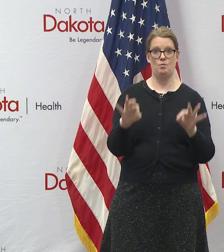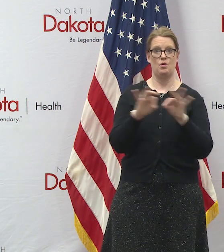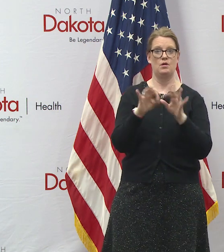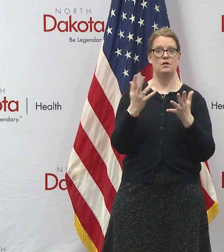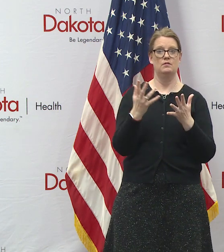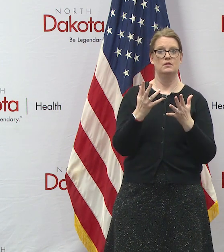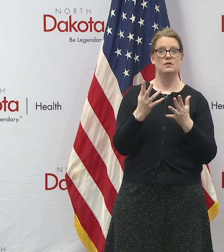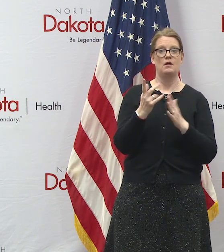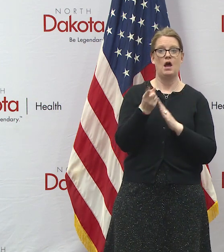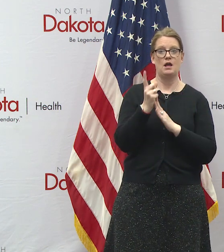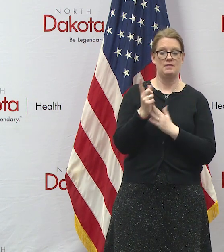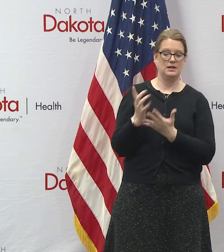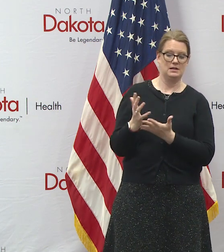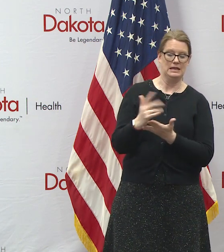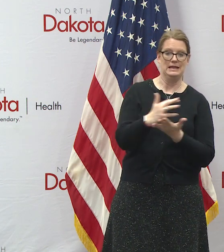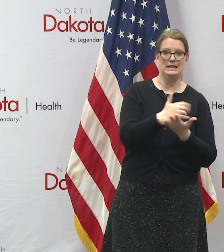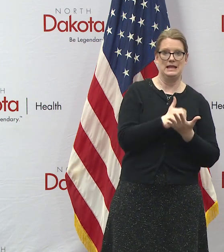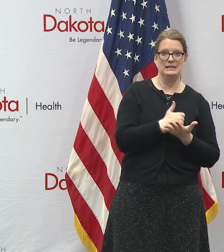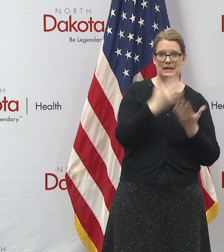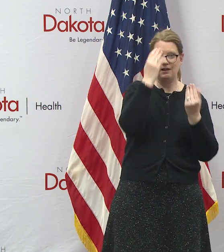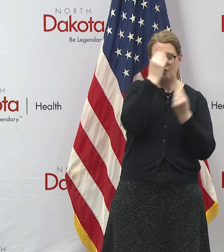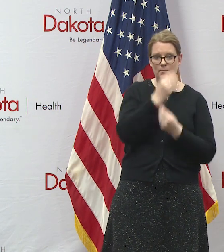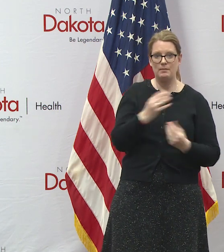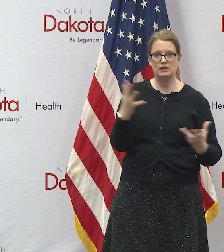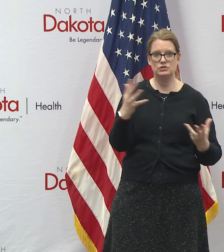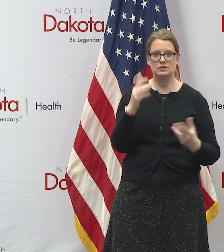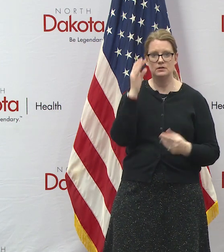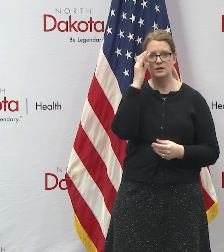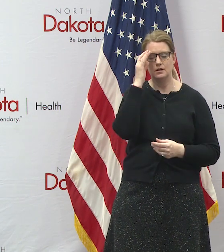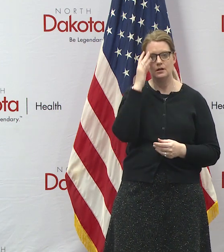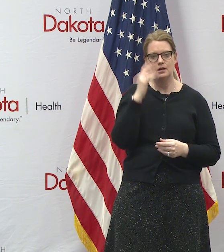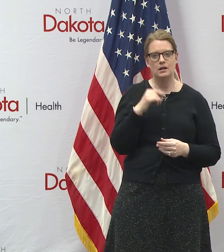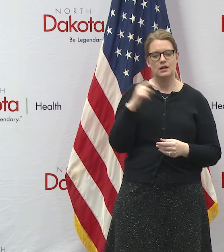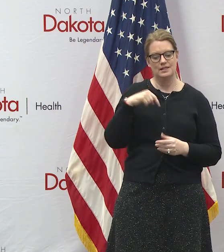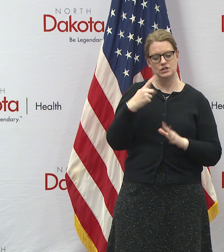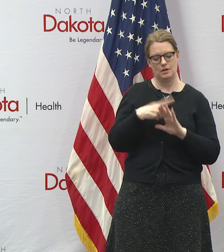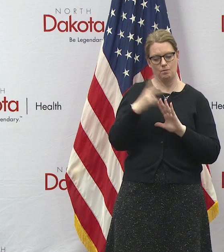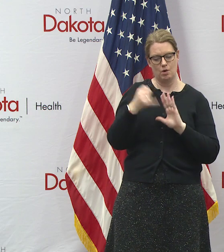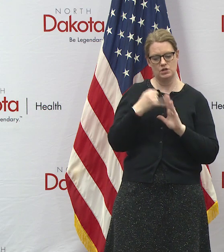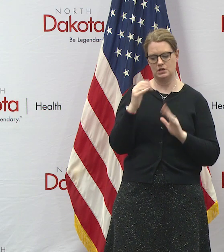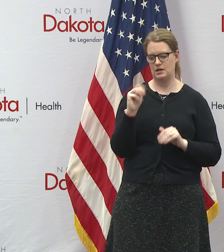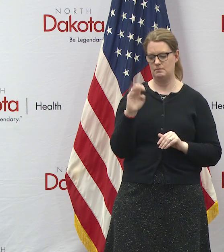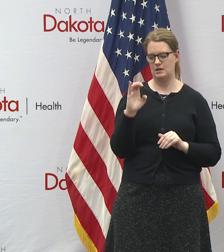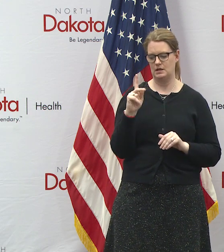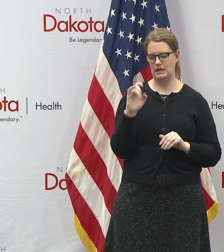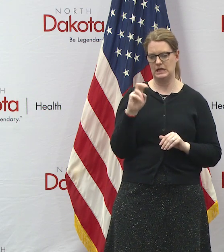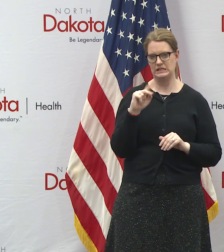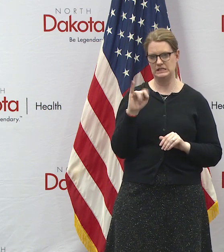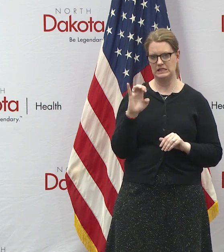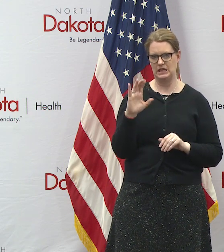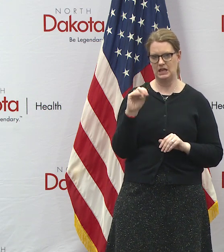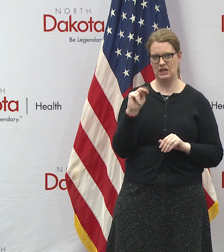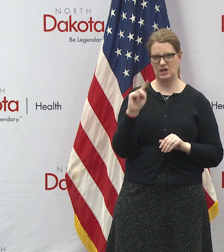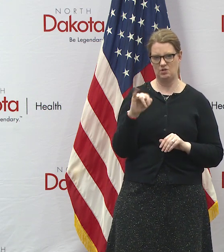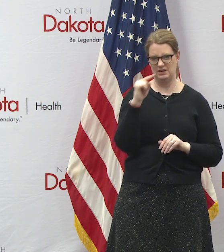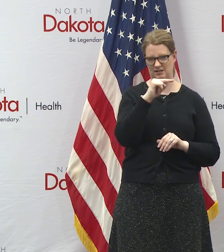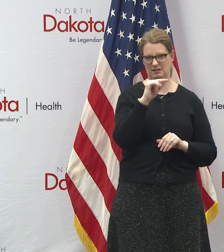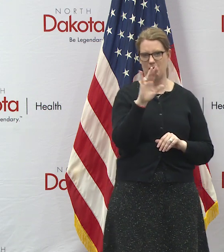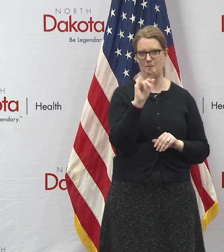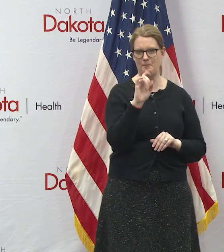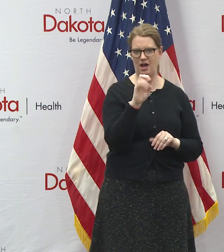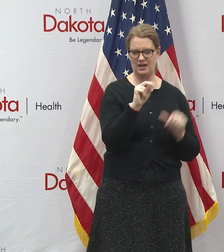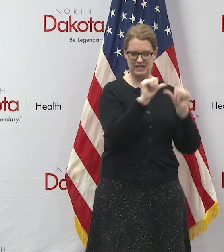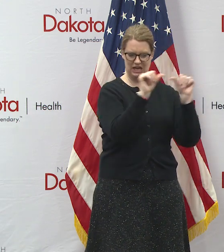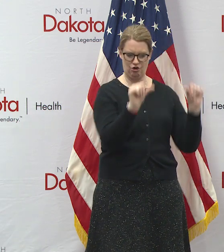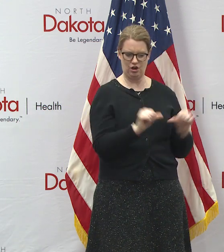automatically collected information uh one of the things that we did we do have a project going on in mckinsey county in the heart of the bakken where we've